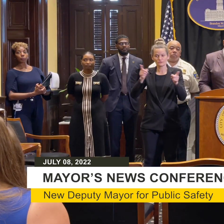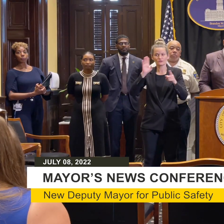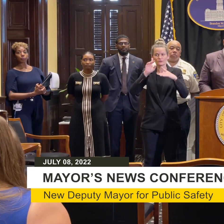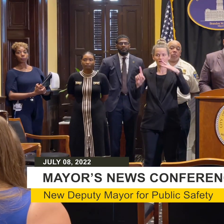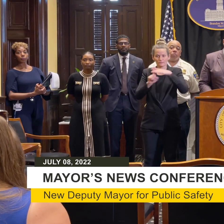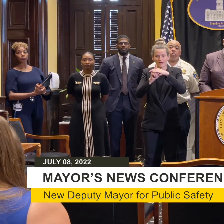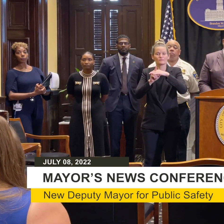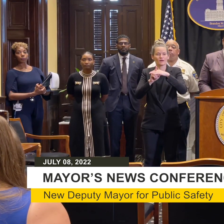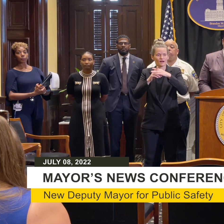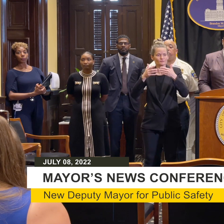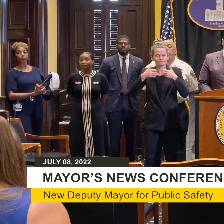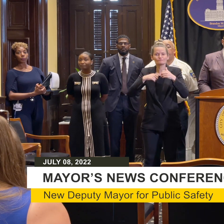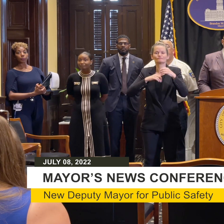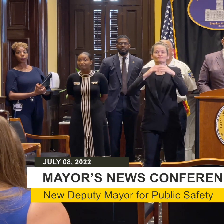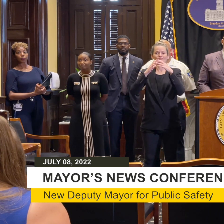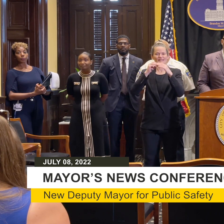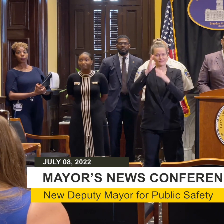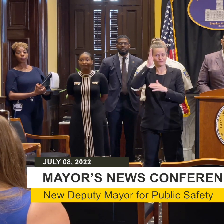yes.